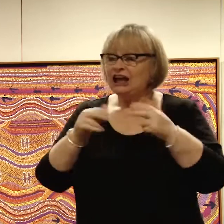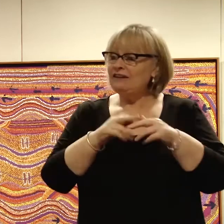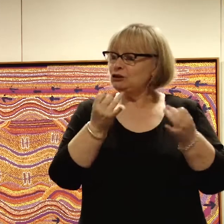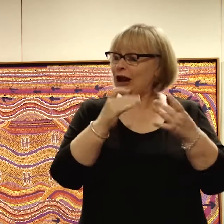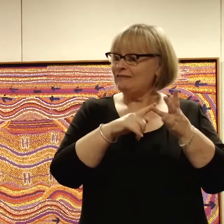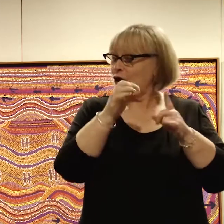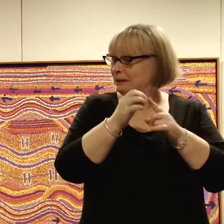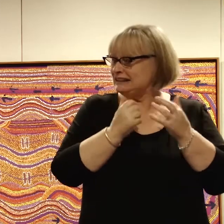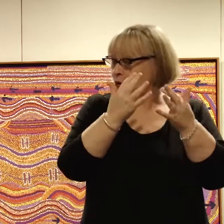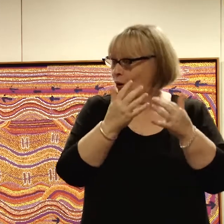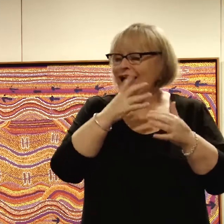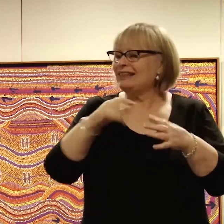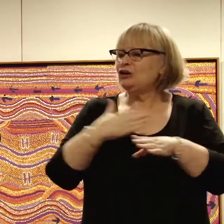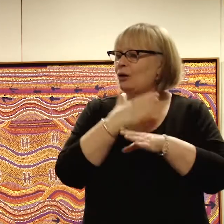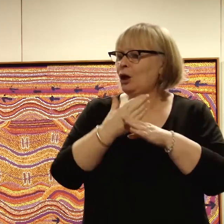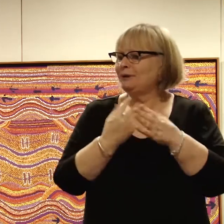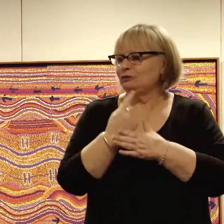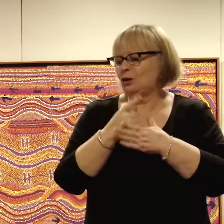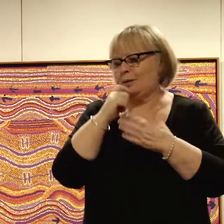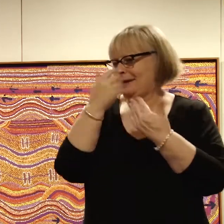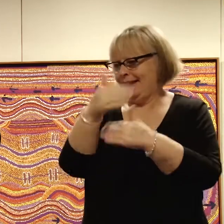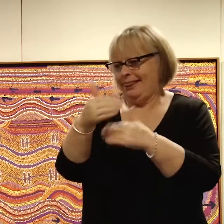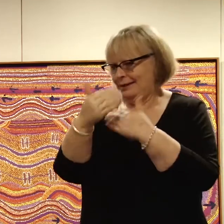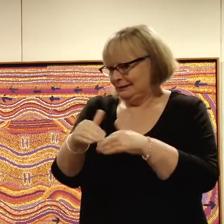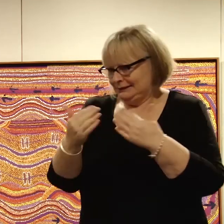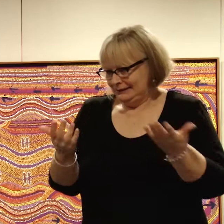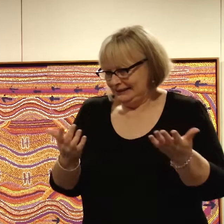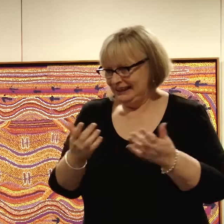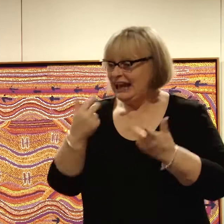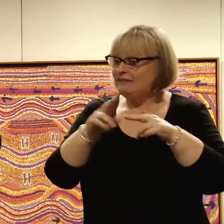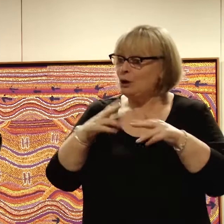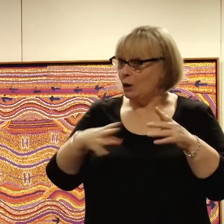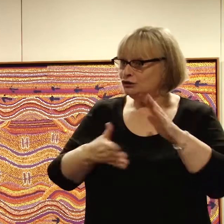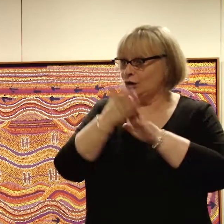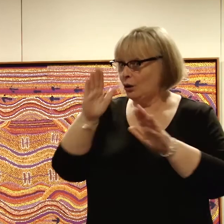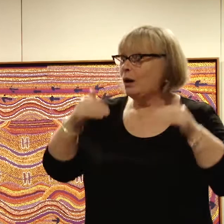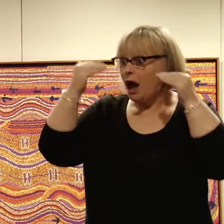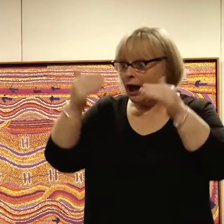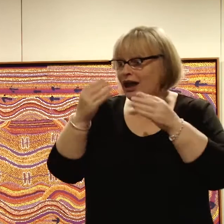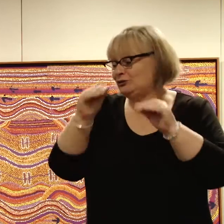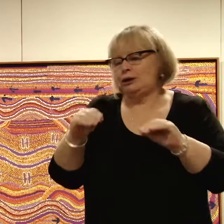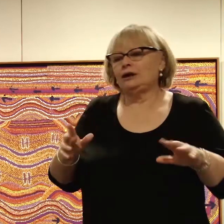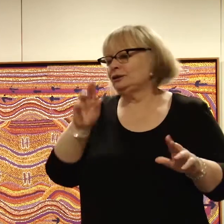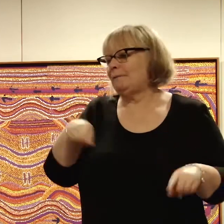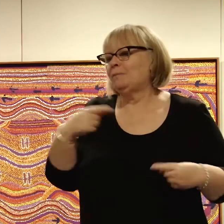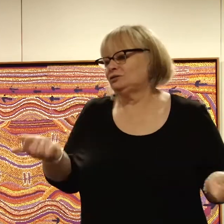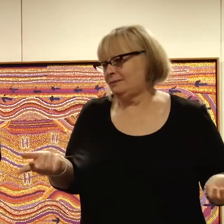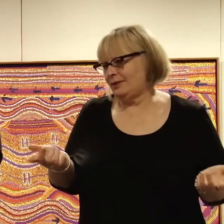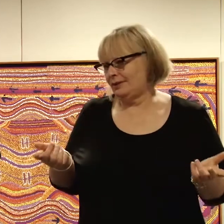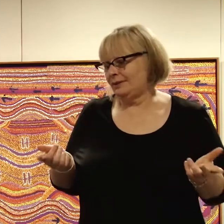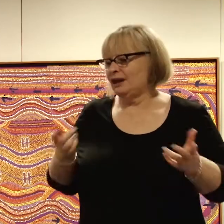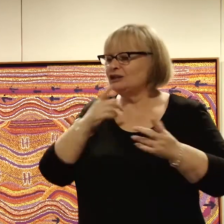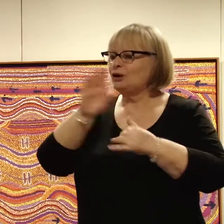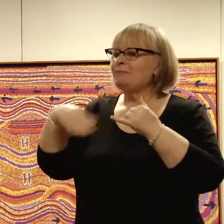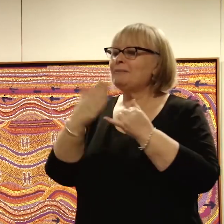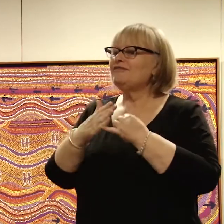don't have that, your employment opportunities are going to be limited, not to mention if you wish to pursue with higher education. In my